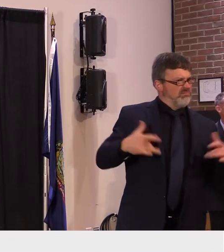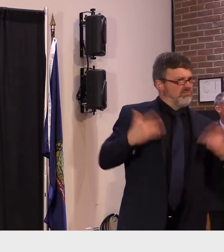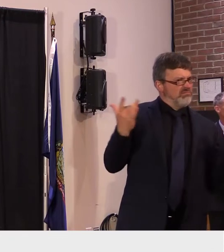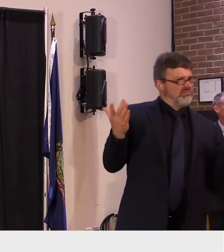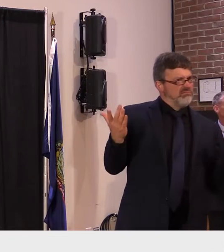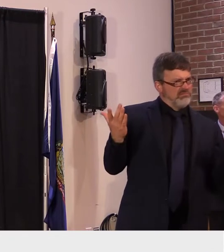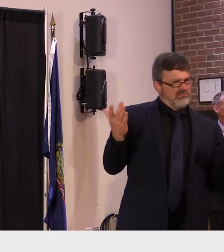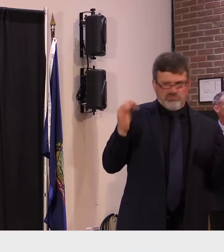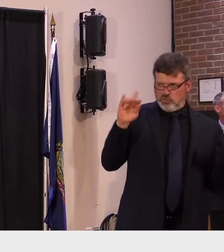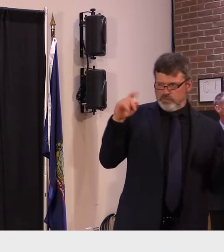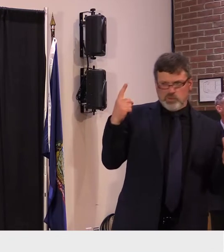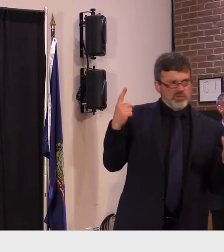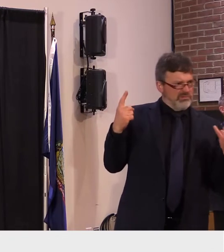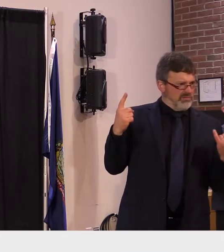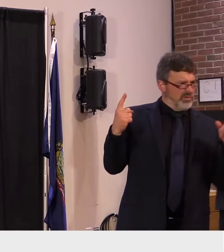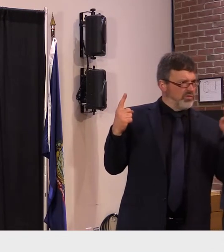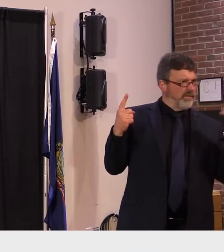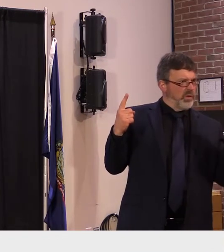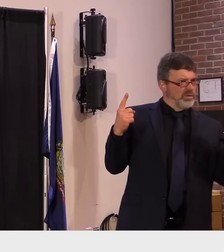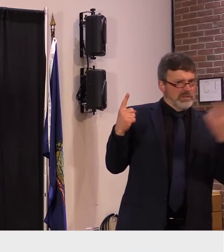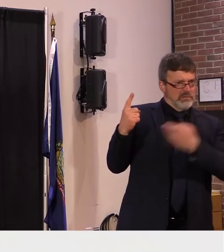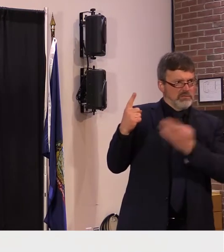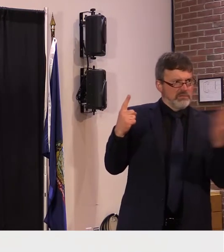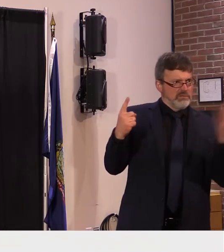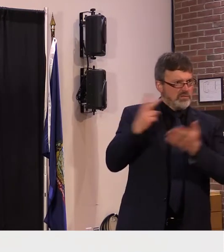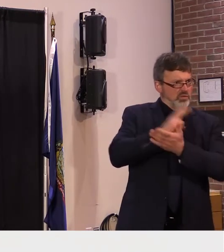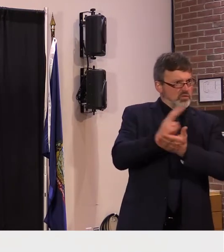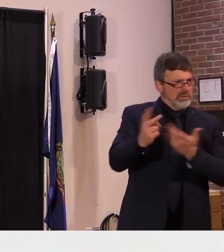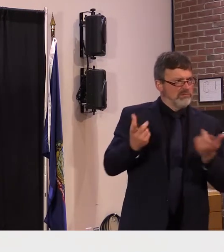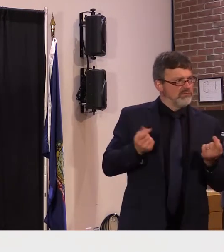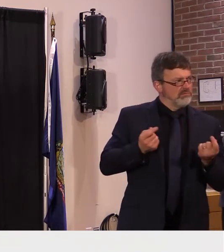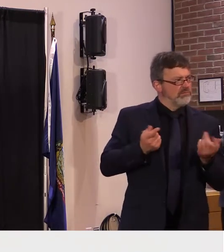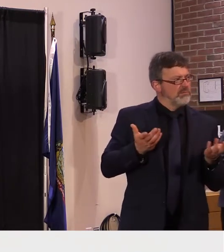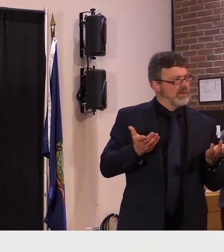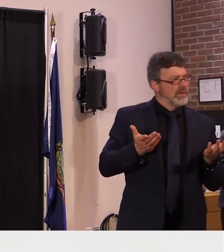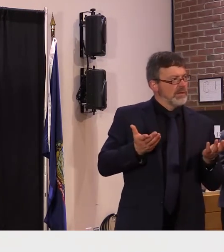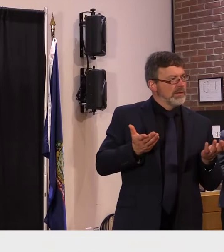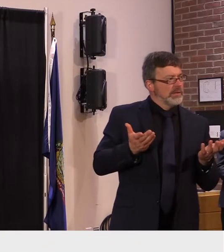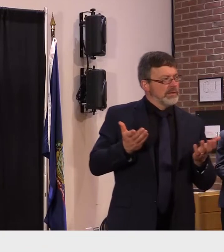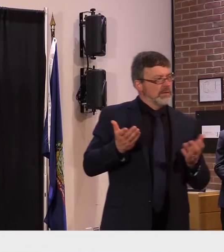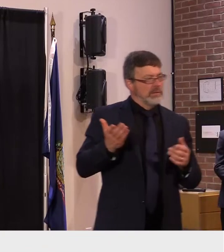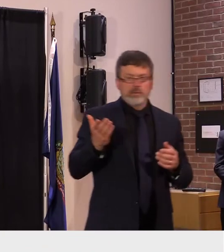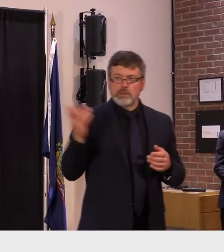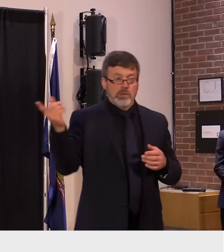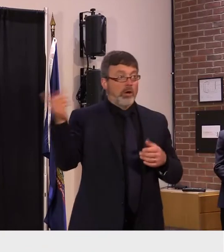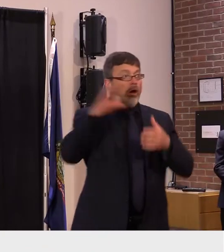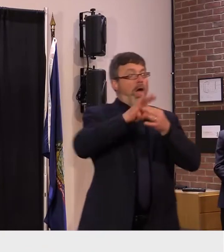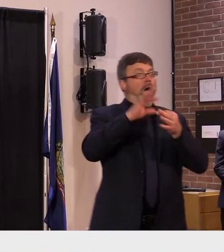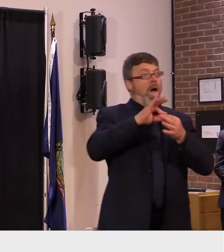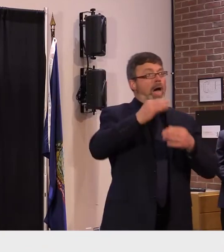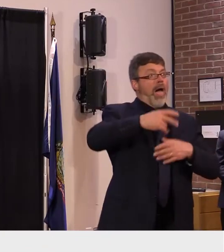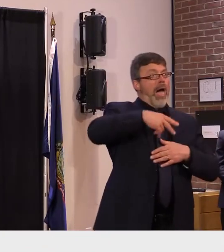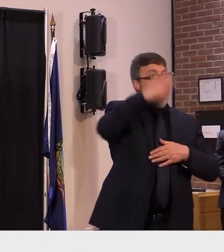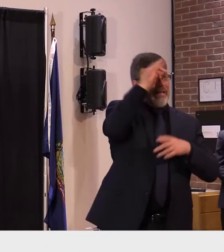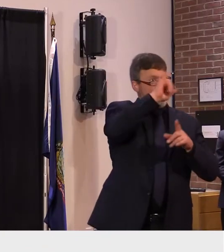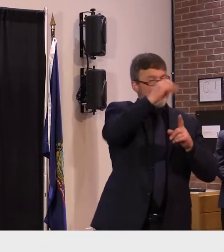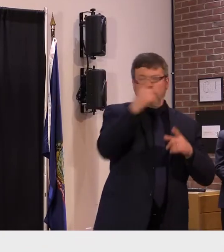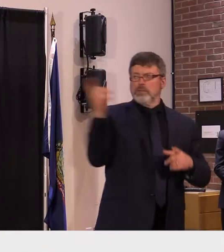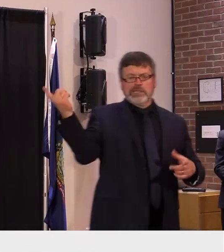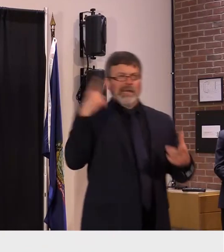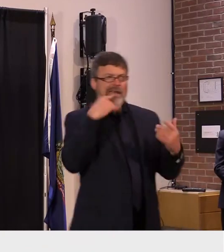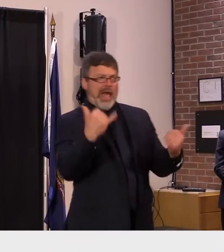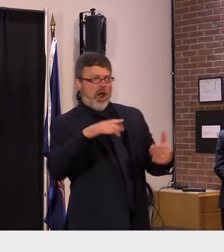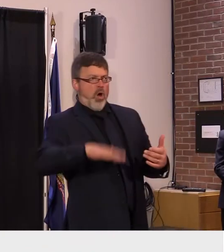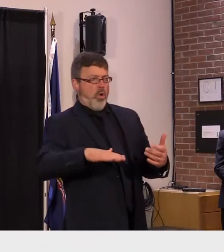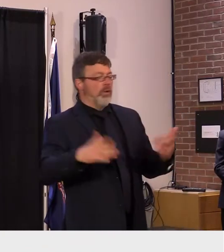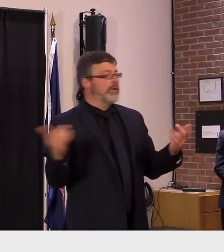community levels were categorized as high so that's what i came into today thinking so you're saying now they're low and should we still be